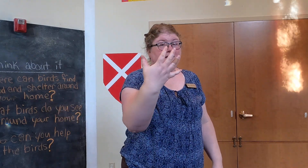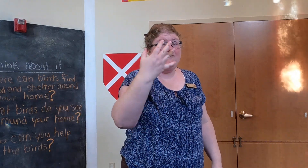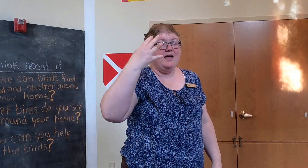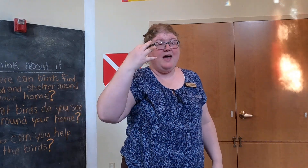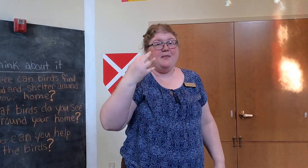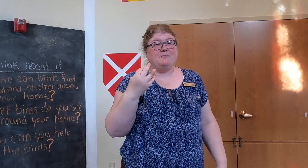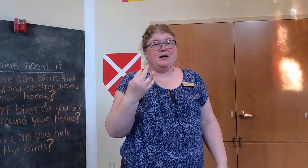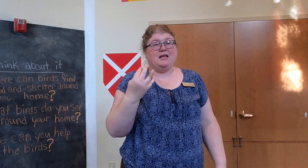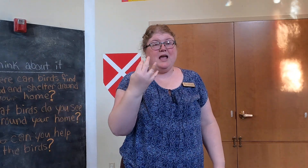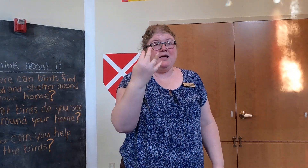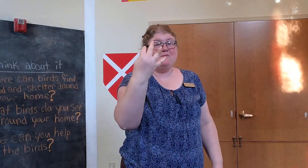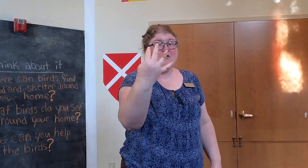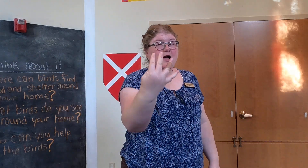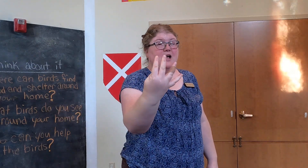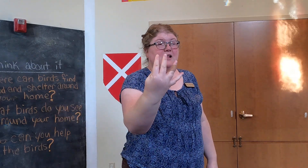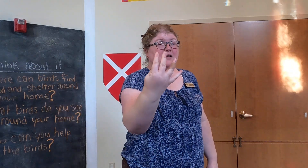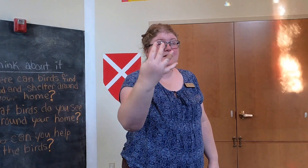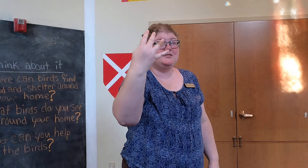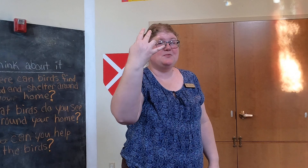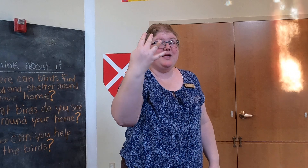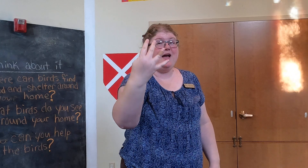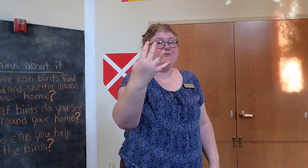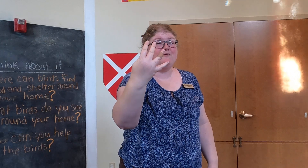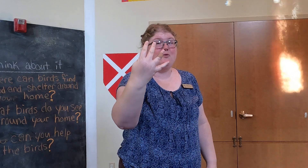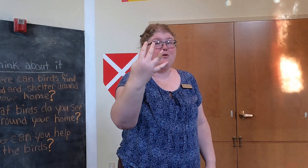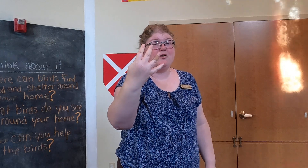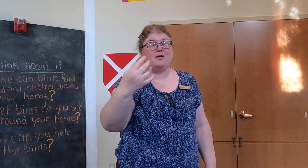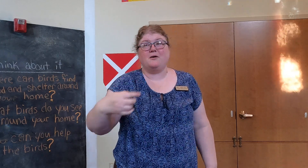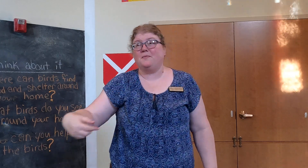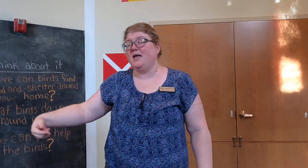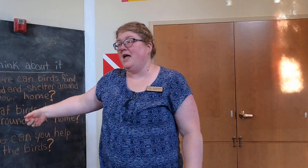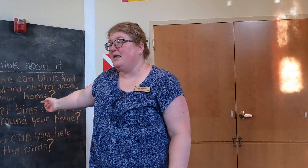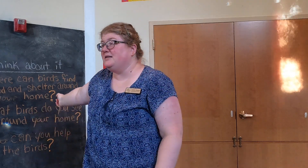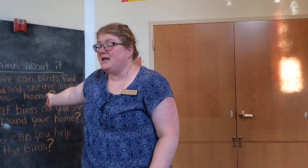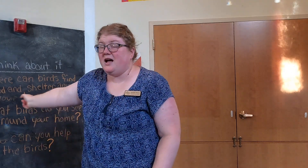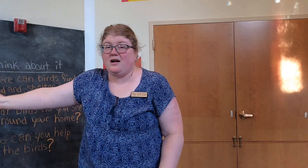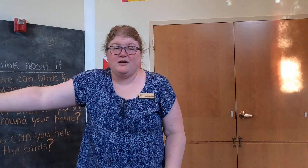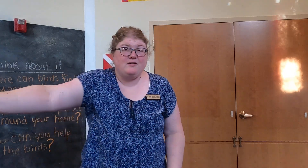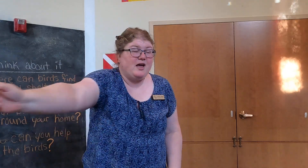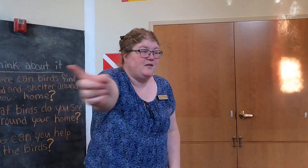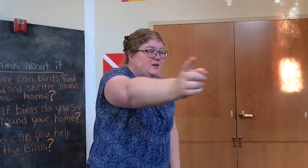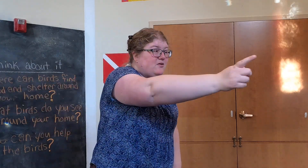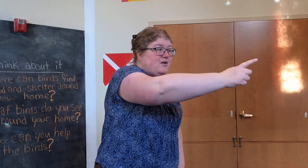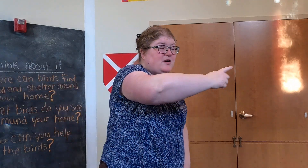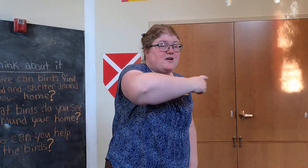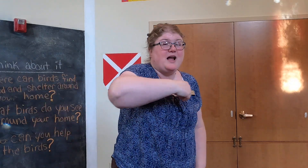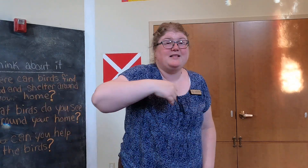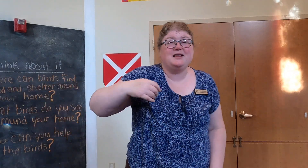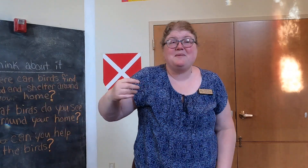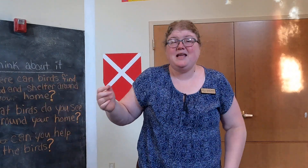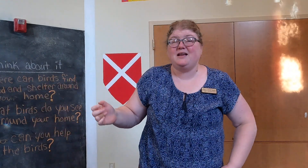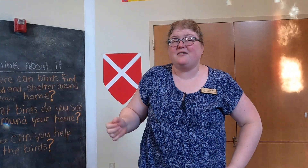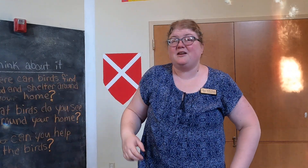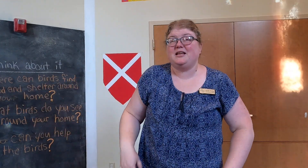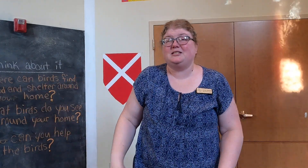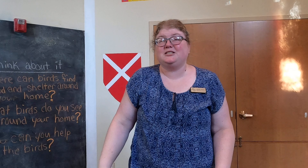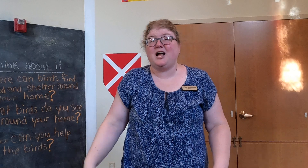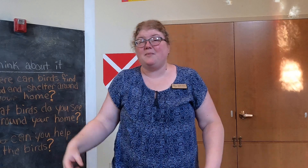and the bunny ate one. So we have four. Down around the corner at the bakery shop